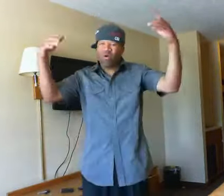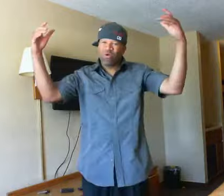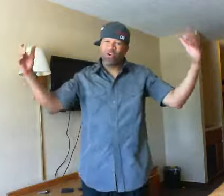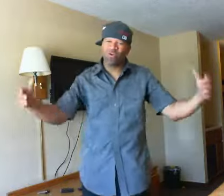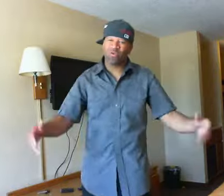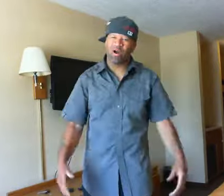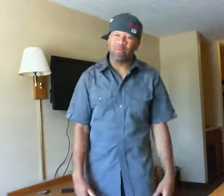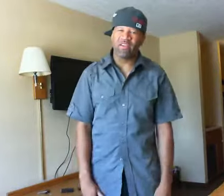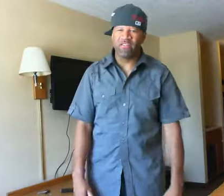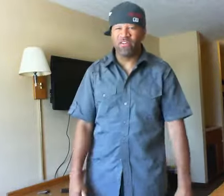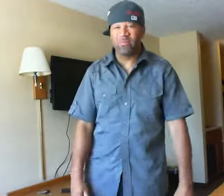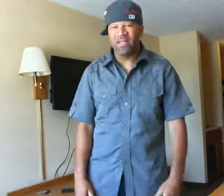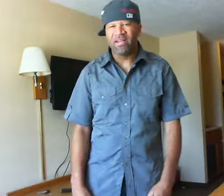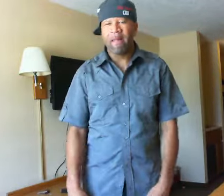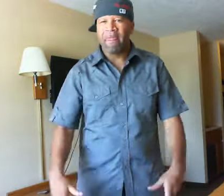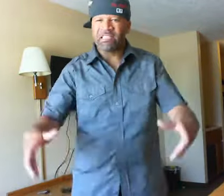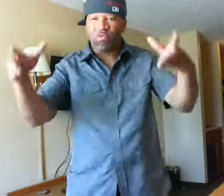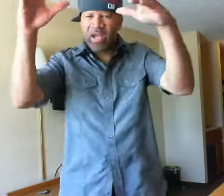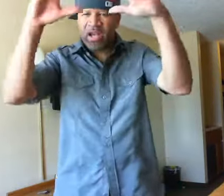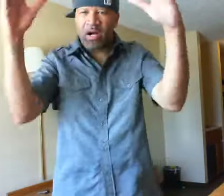It's Crump. It's feel me? That's the way it comes.